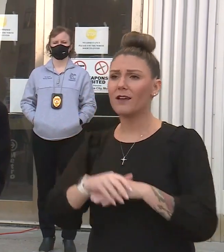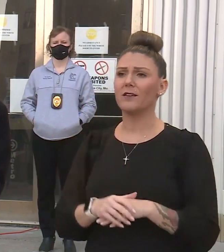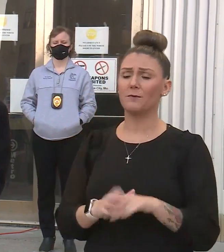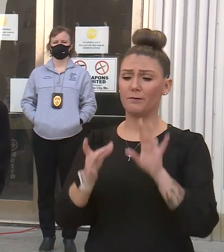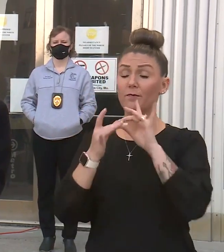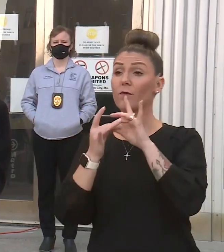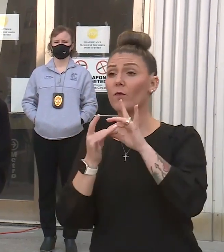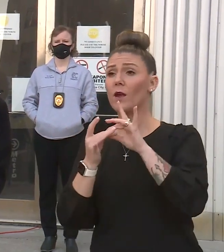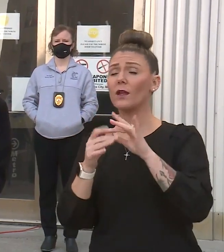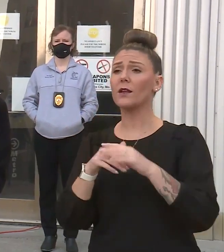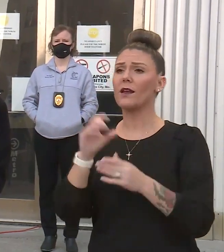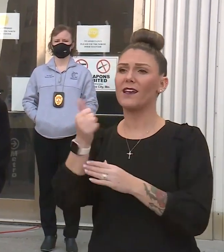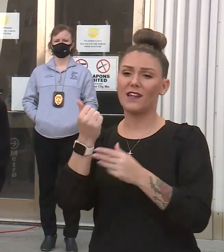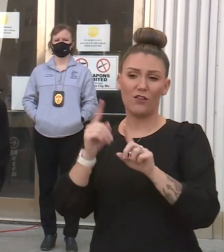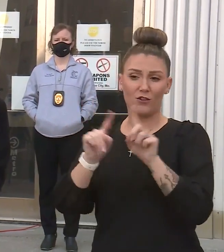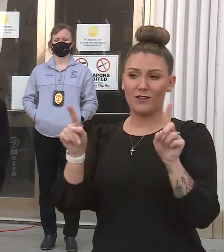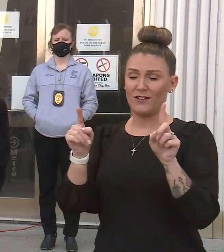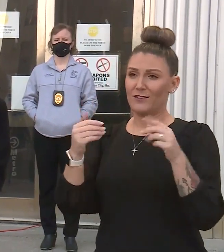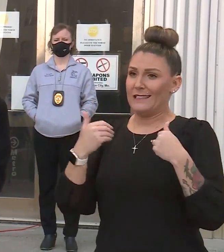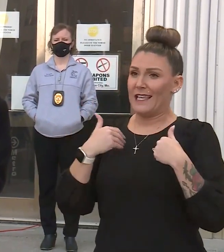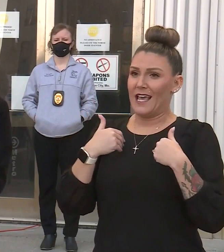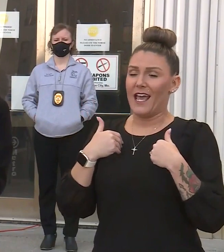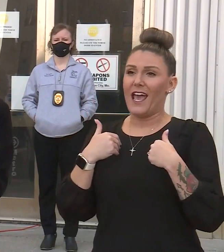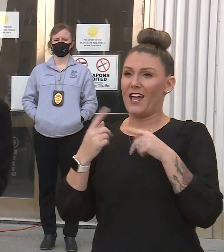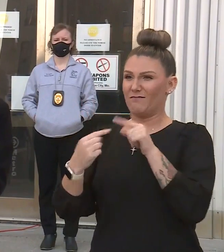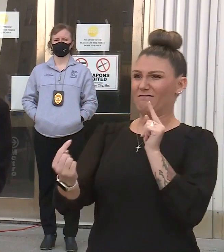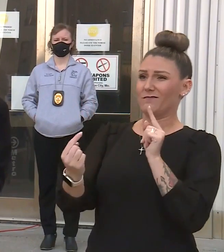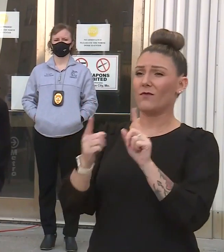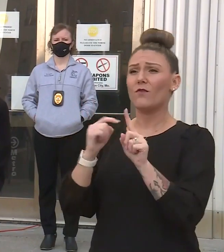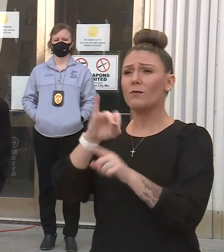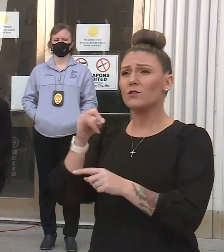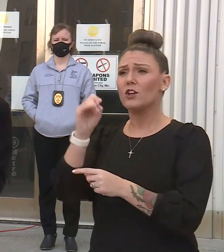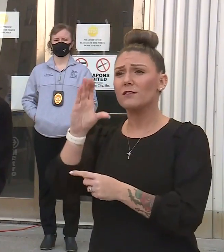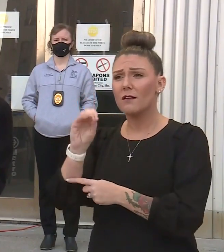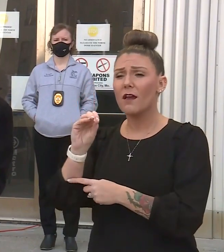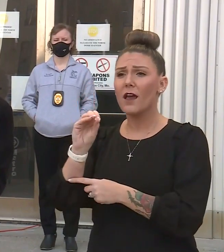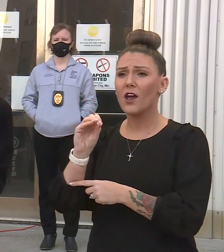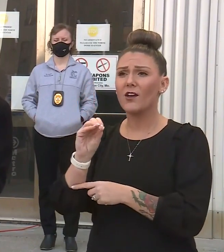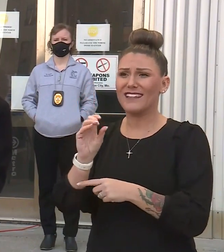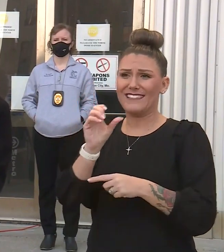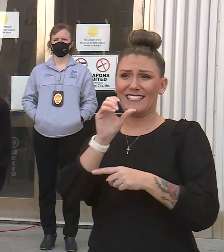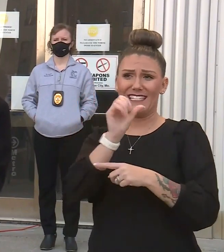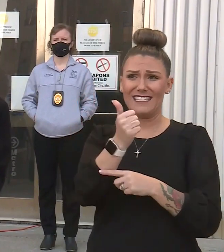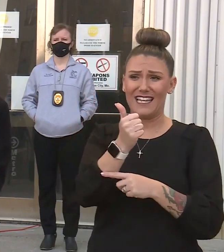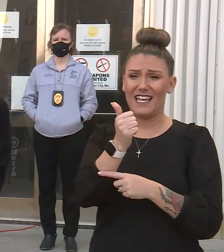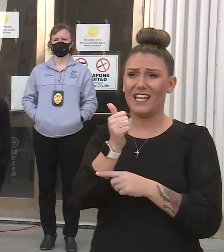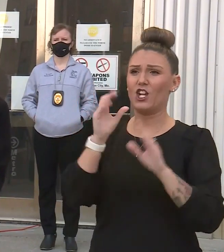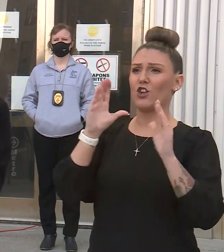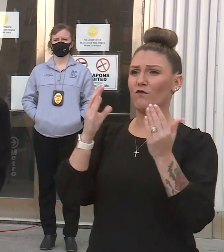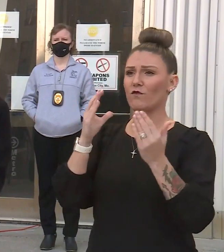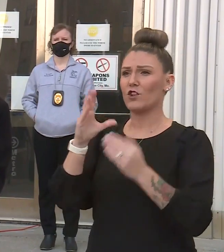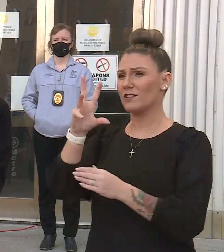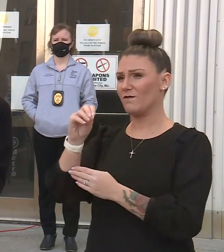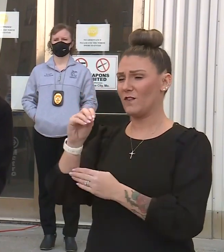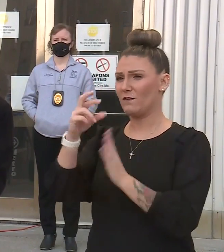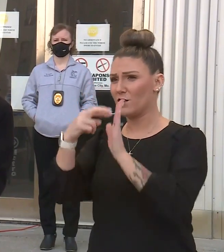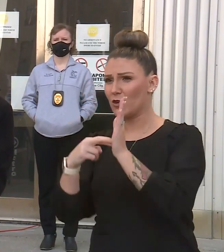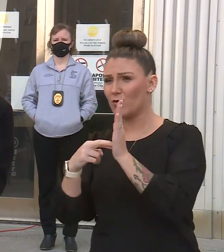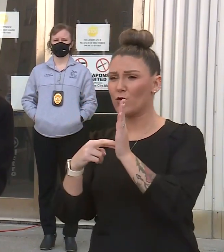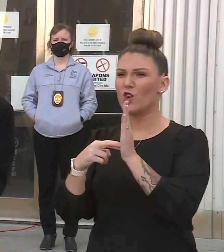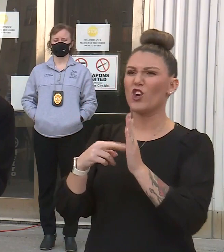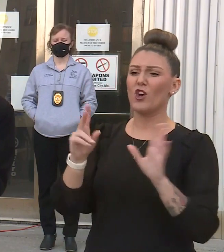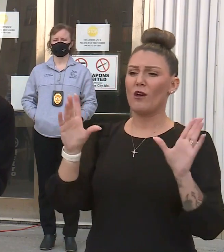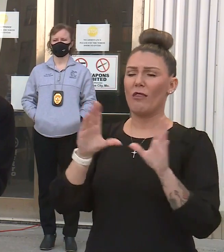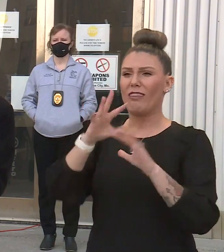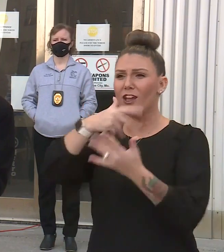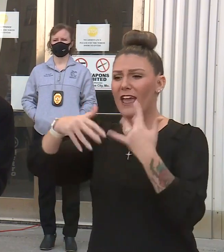of another difference that we have in this order from Johnson County, of course, is the 10 versus 50 rule. In Johnson County, gatherings